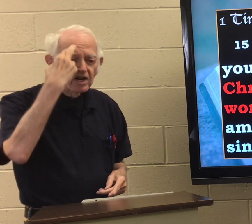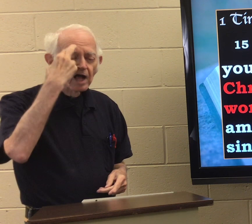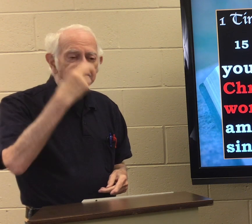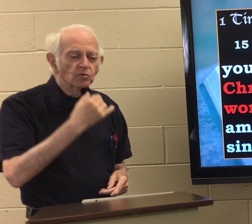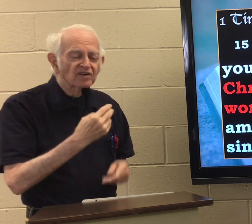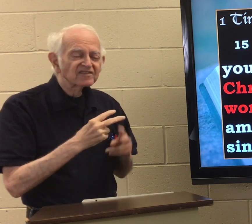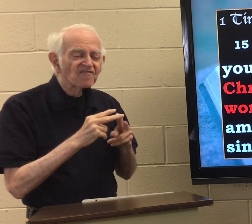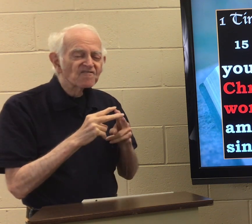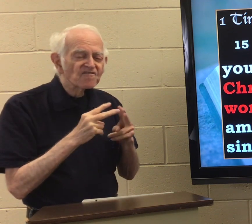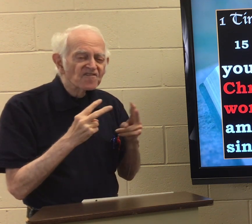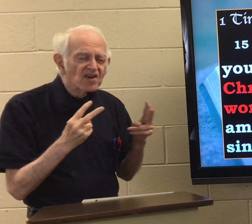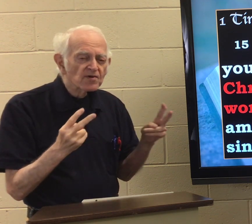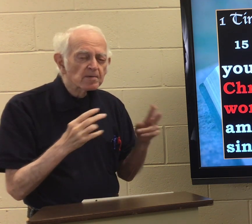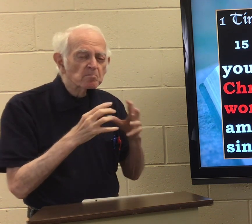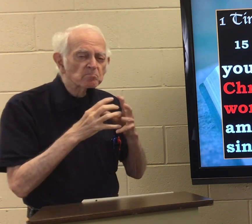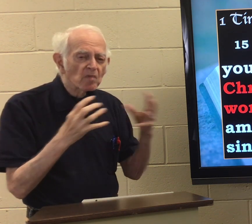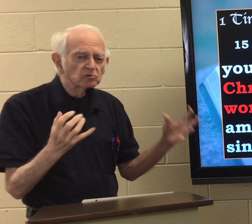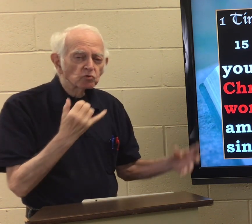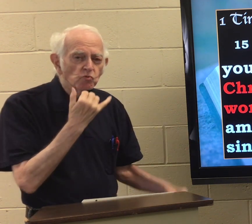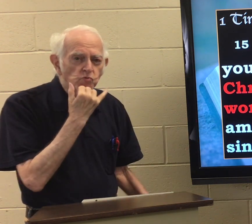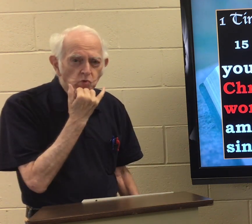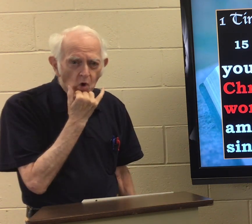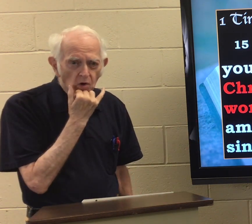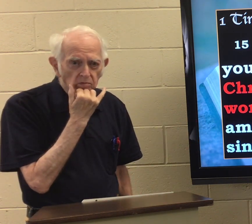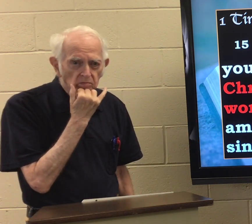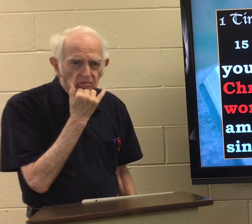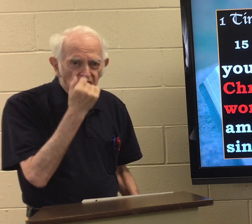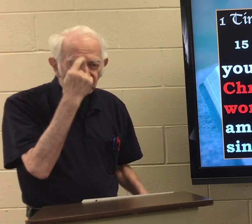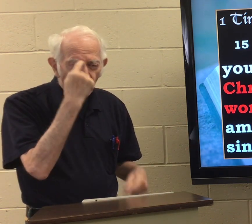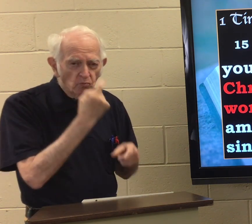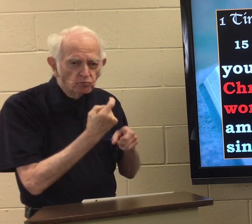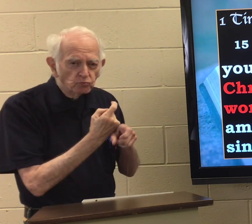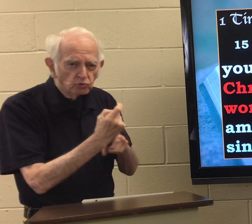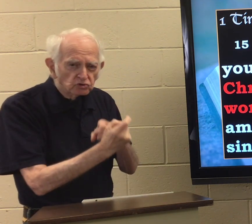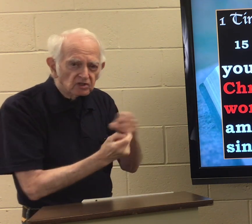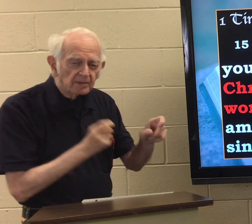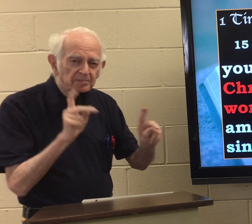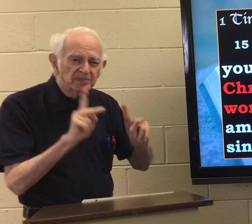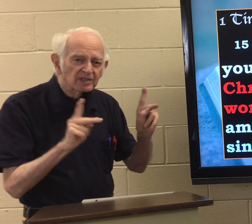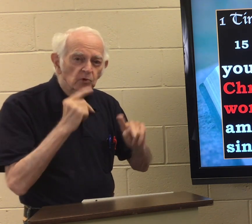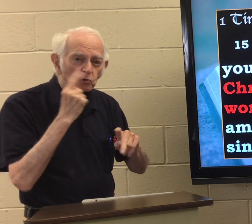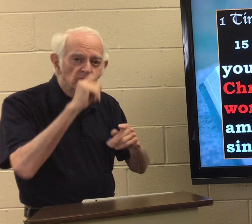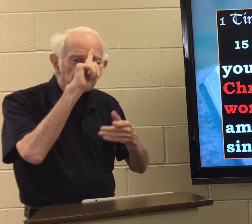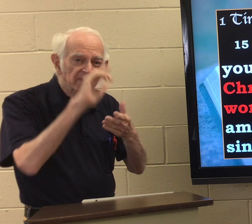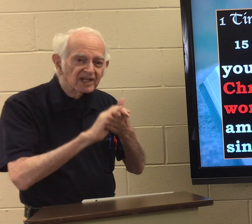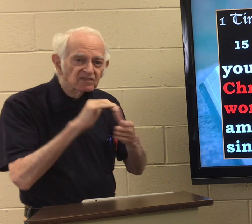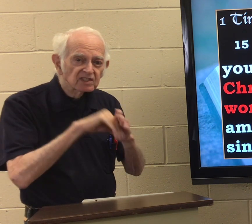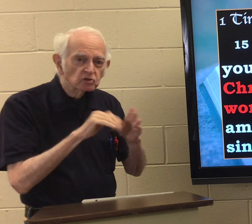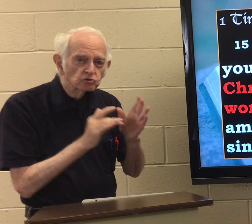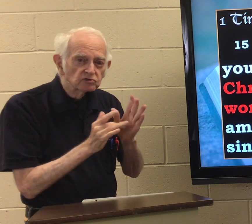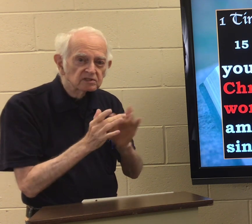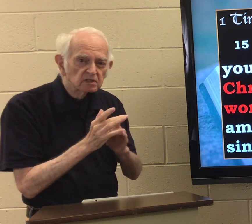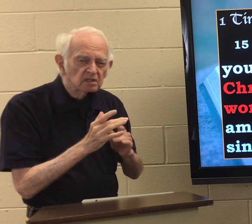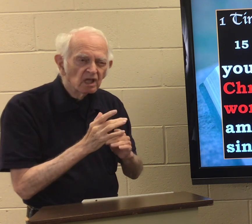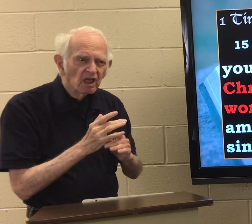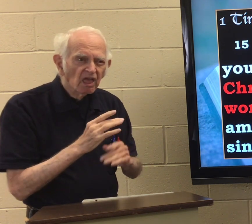He realized that he was very much wrong for pursuing people who